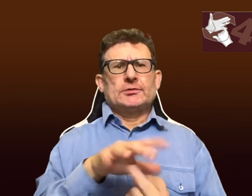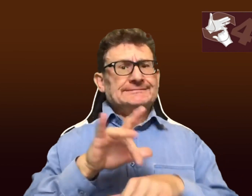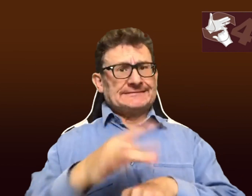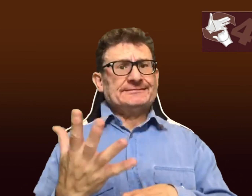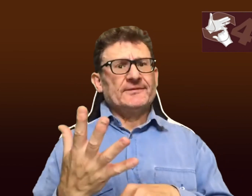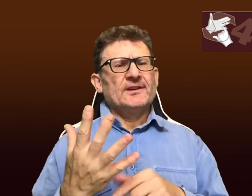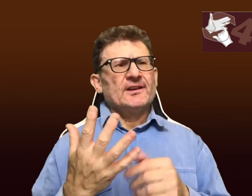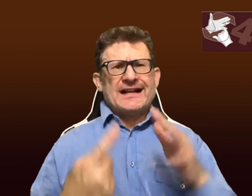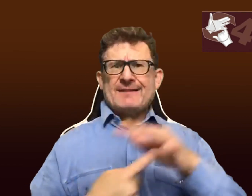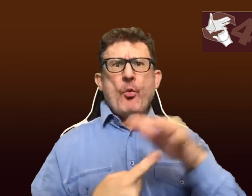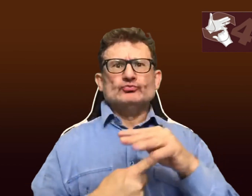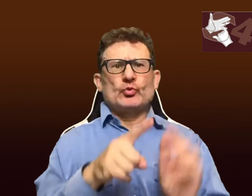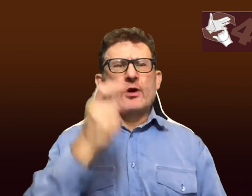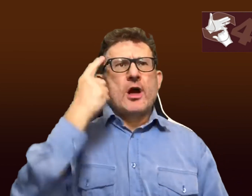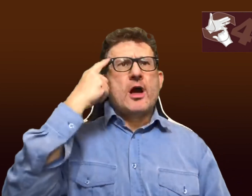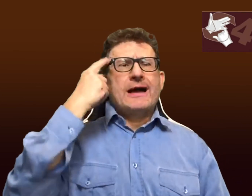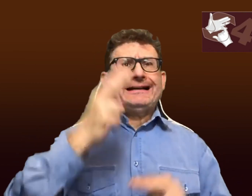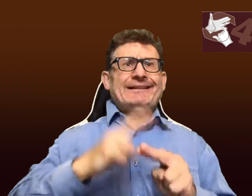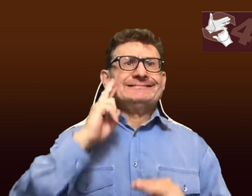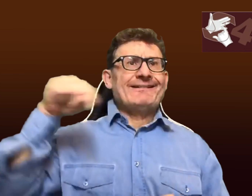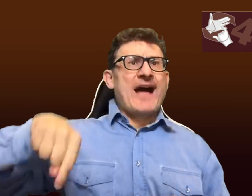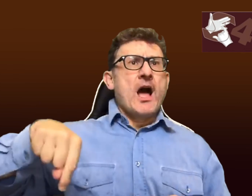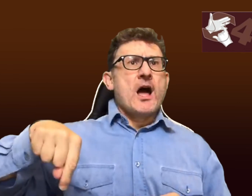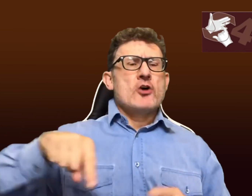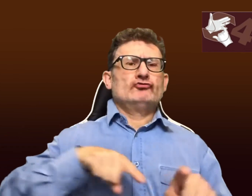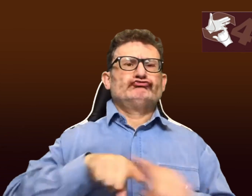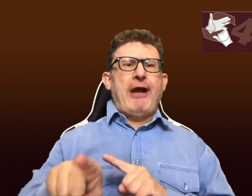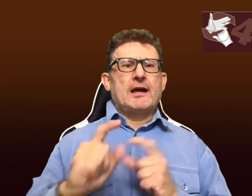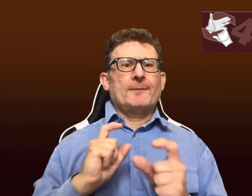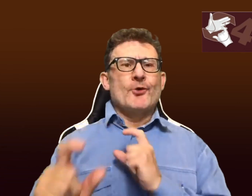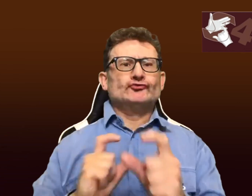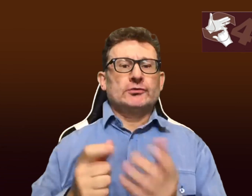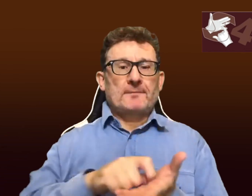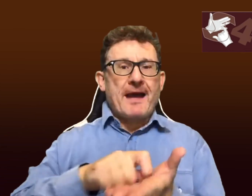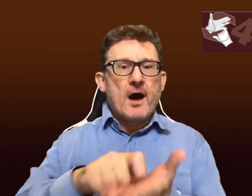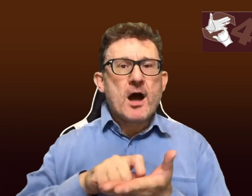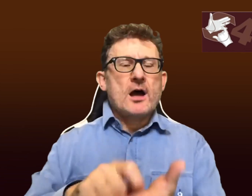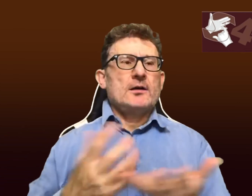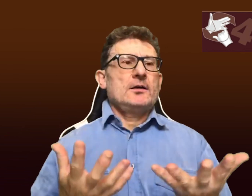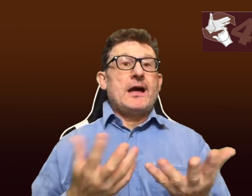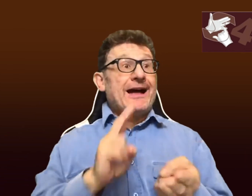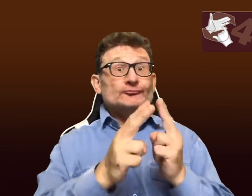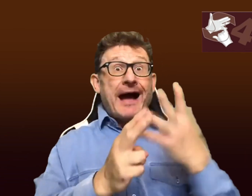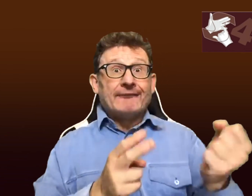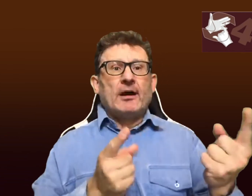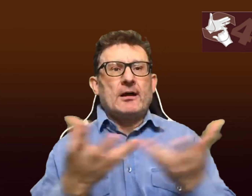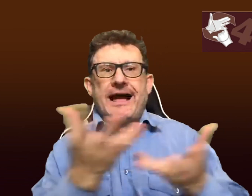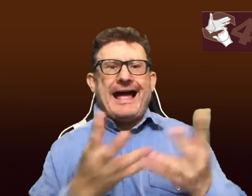awareness that this is a very sensitive situation for deaf people to find themselves in. So just think about how you might